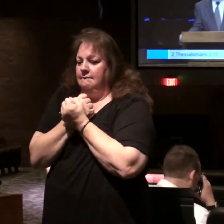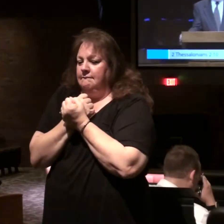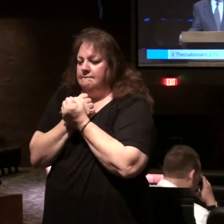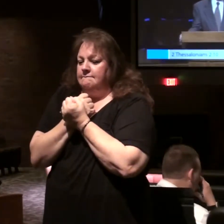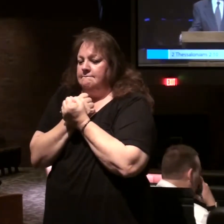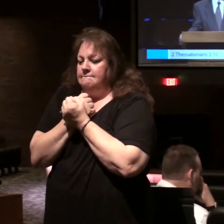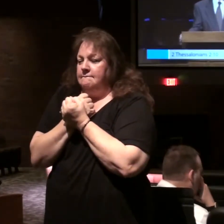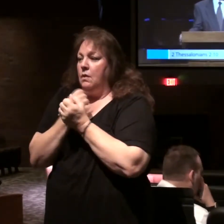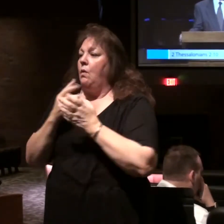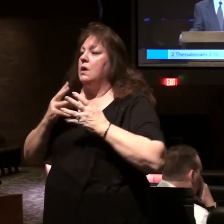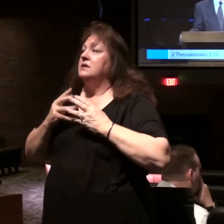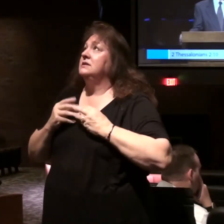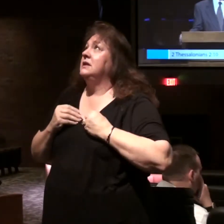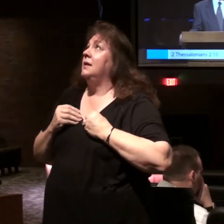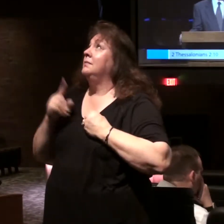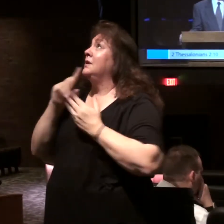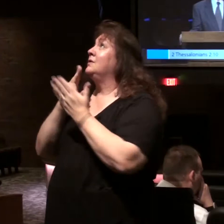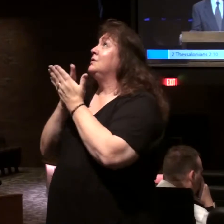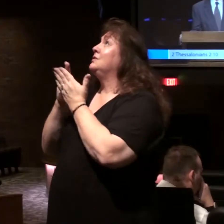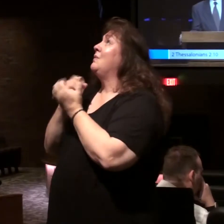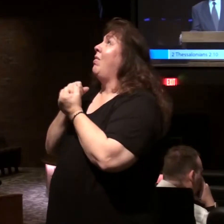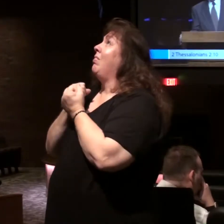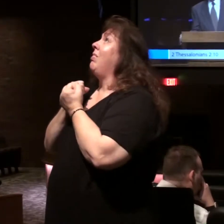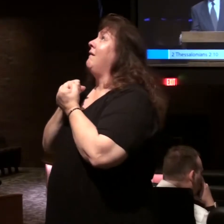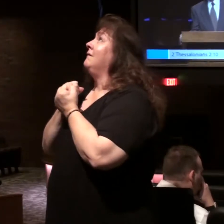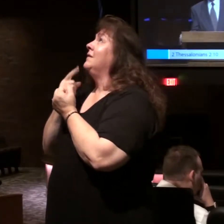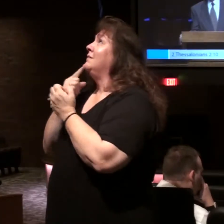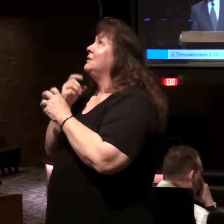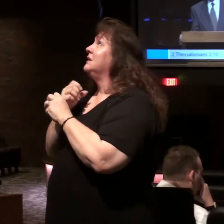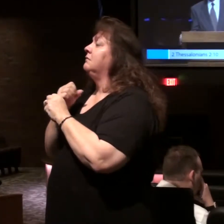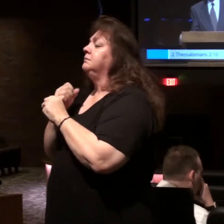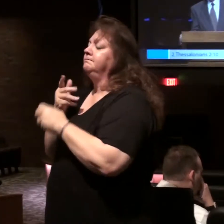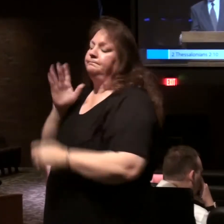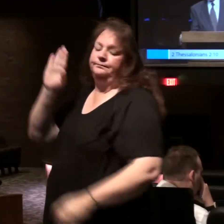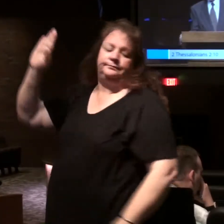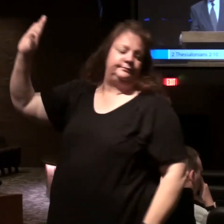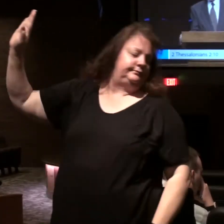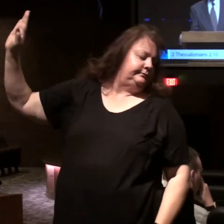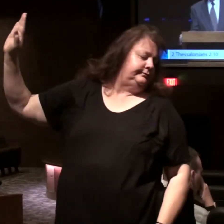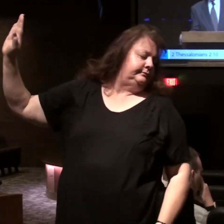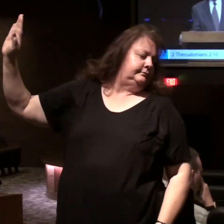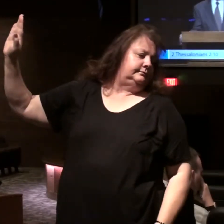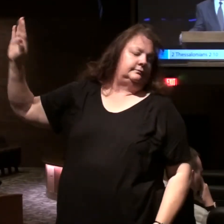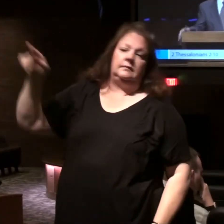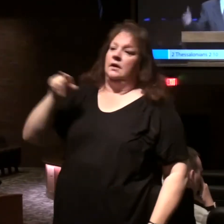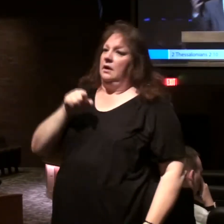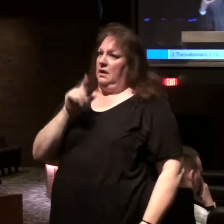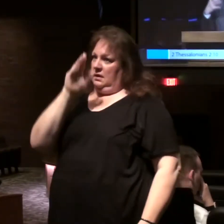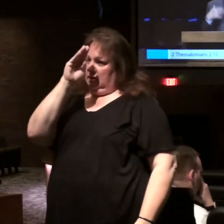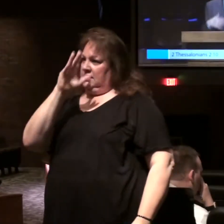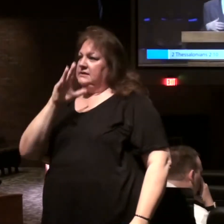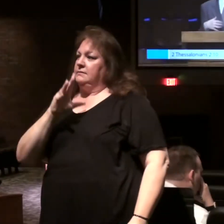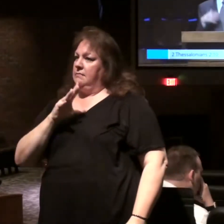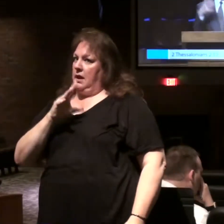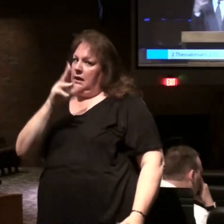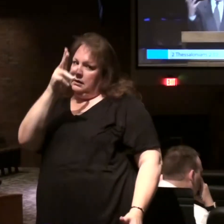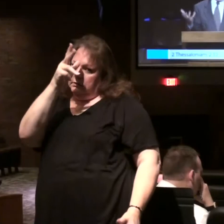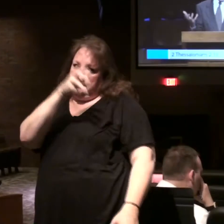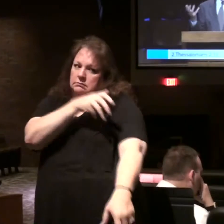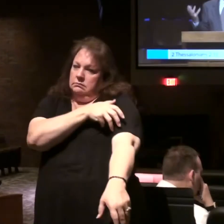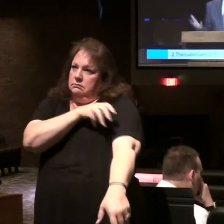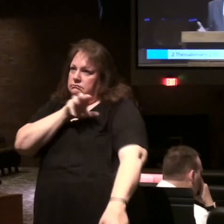did not receive the love of the truth so as to be saved and man will be satanically